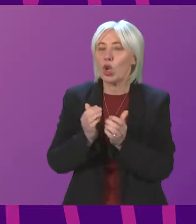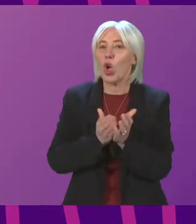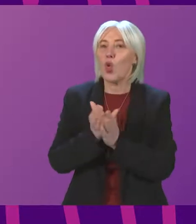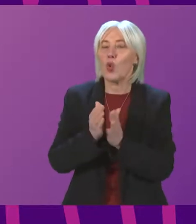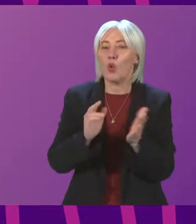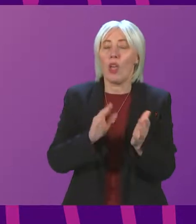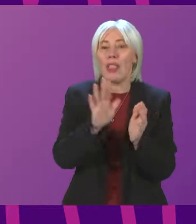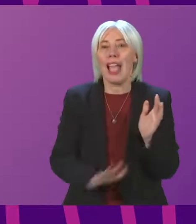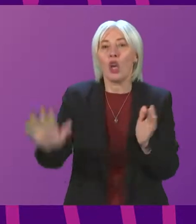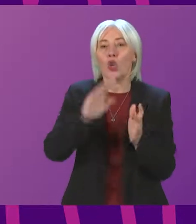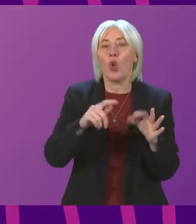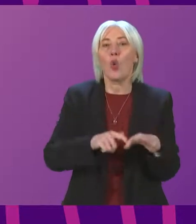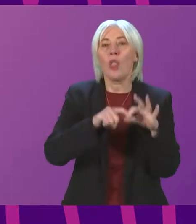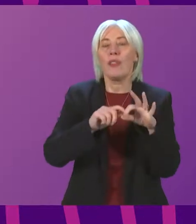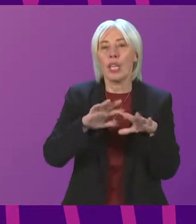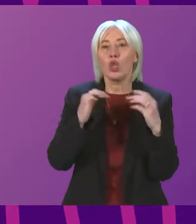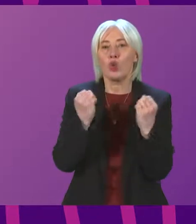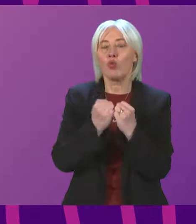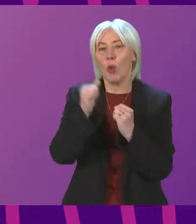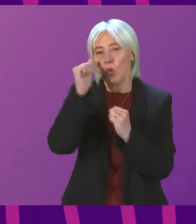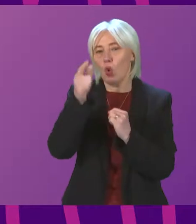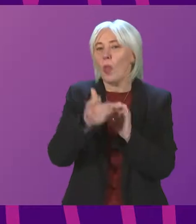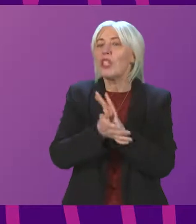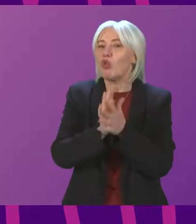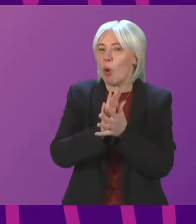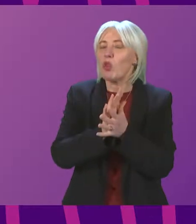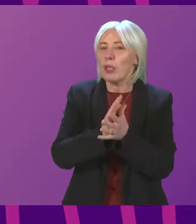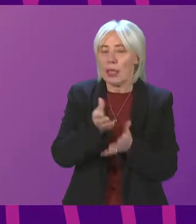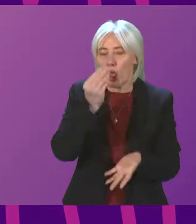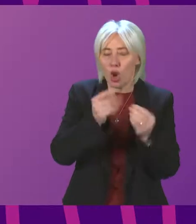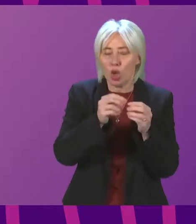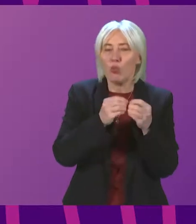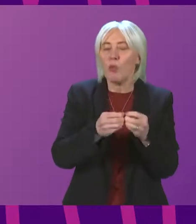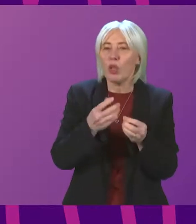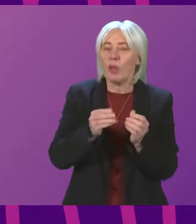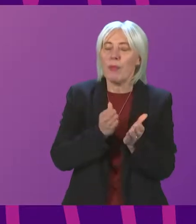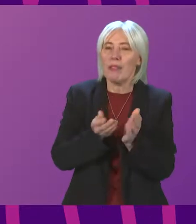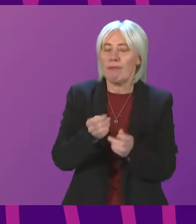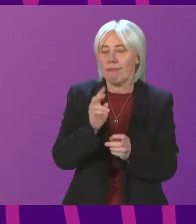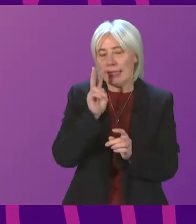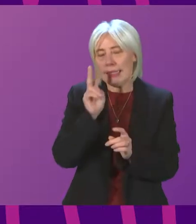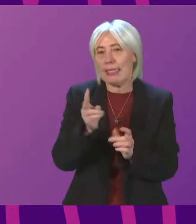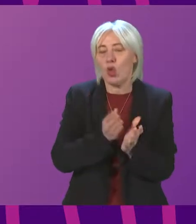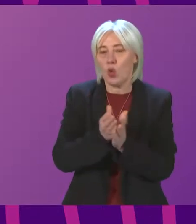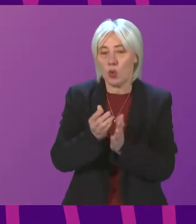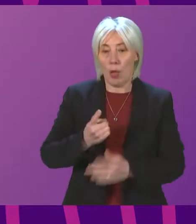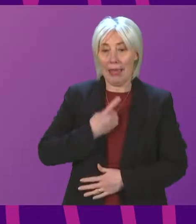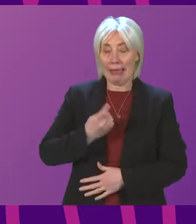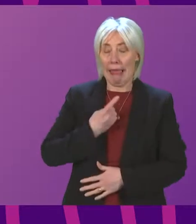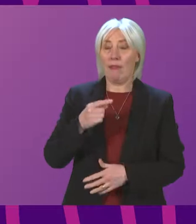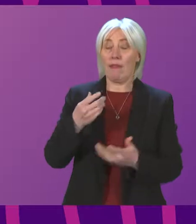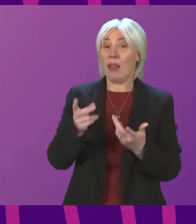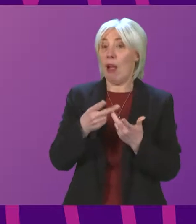Qualifications Group, to take account of the disruption learners continue to face. Indeed, everyone involved in education, myself included,